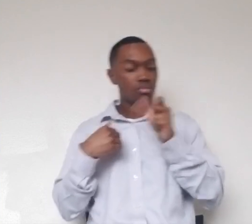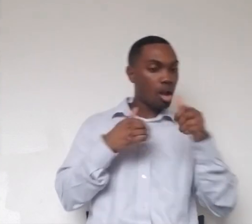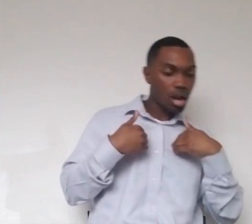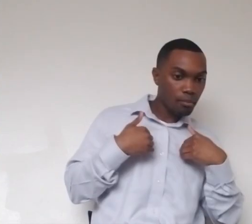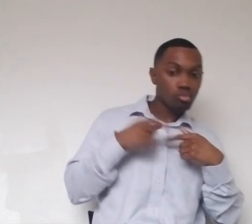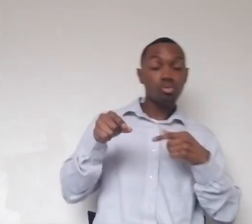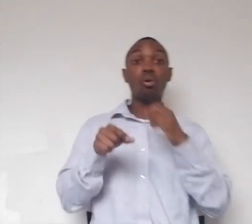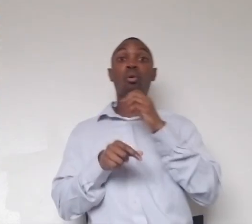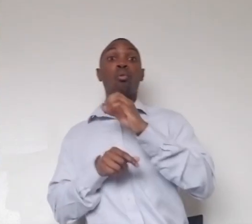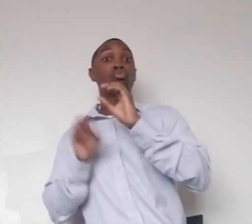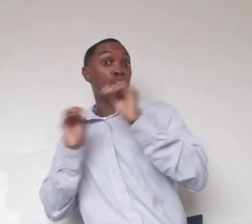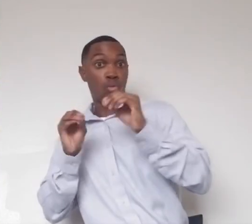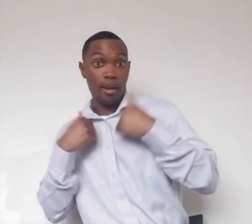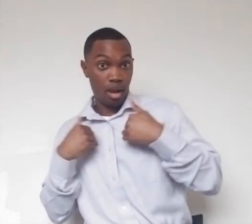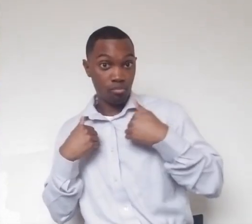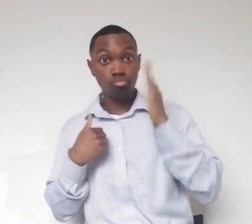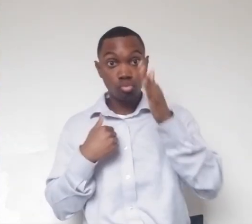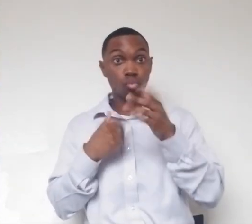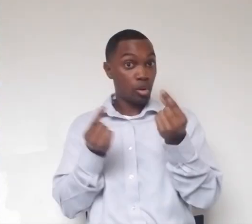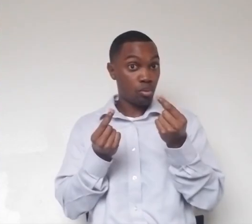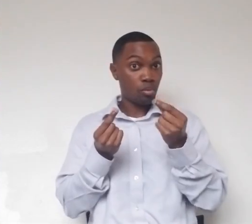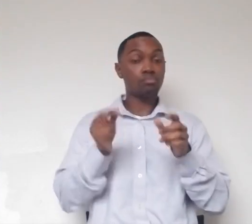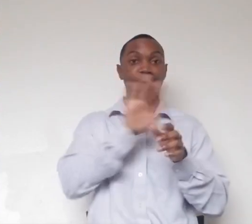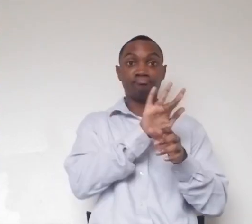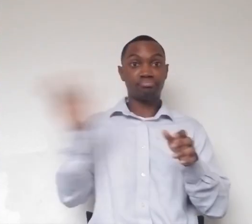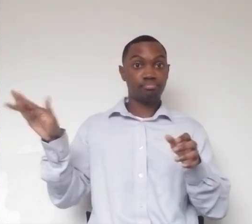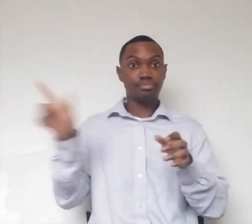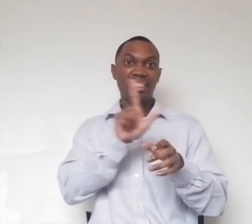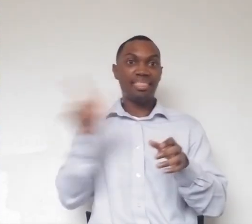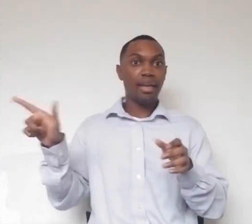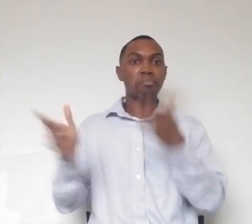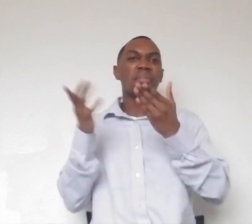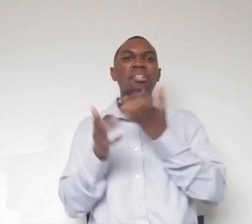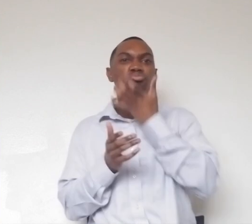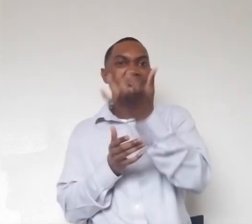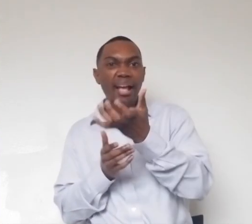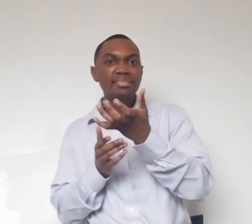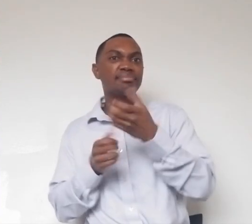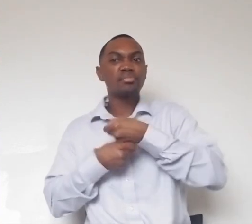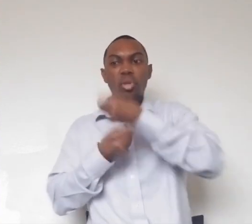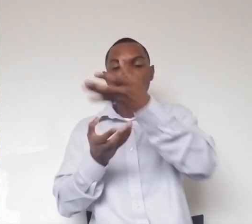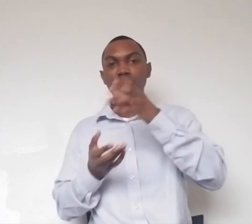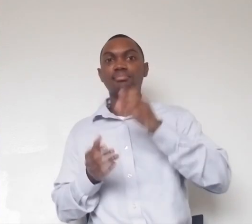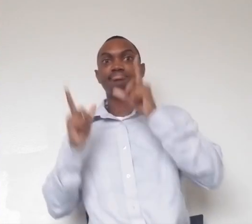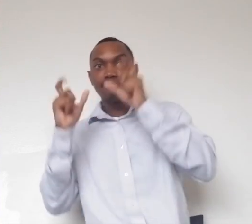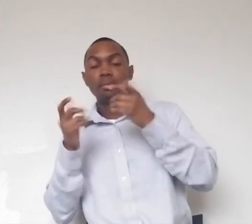no animals in this photo. Must have been a blade of grass that triggered the camera or something like that. Um, and you would swipe right for yes, I see an